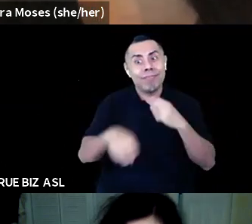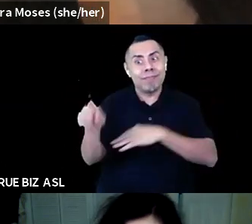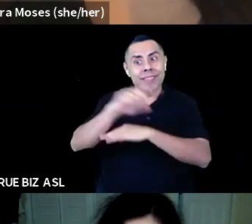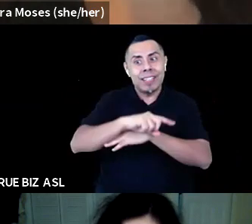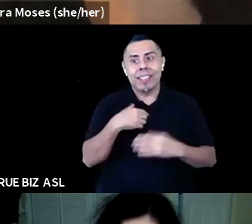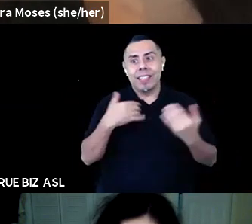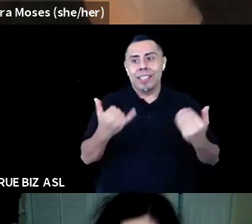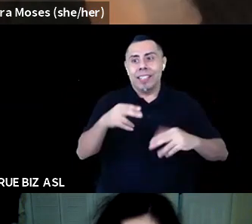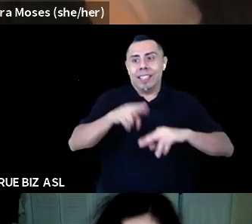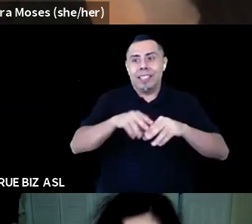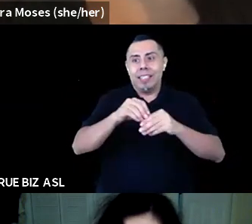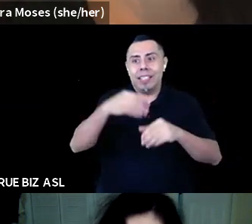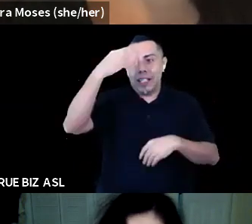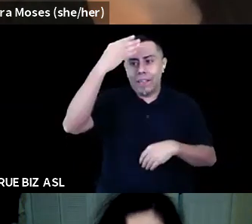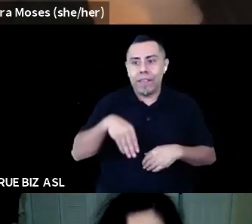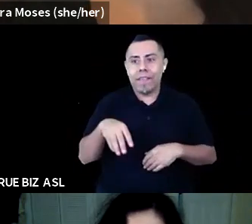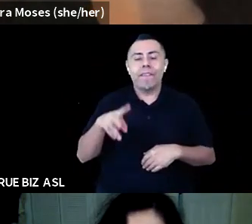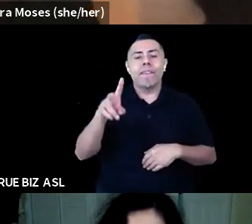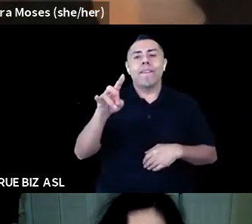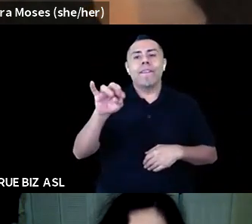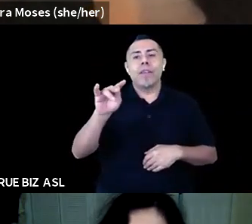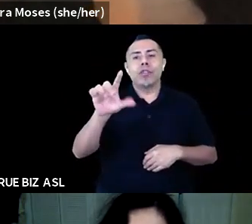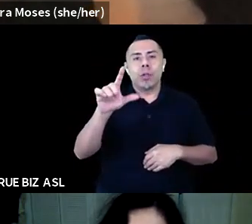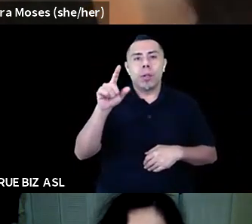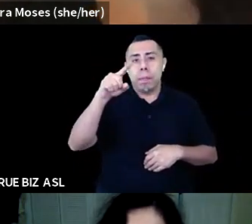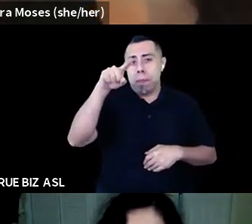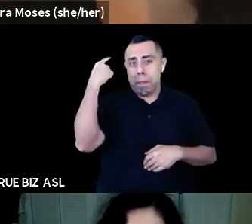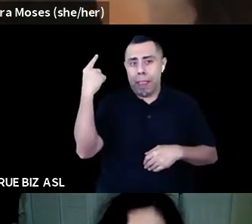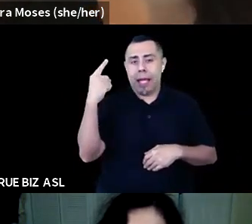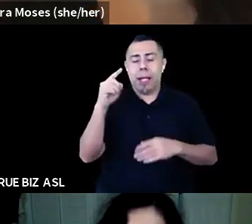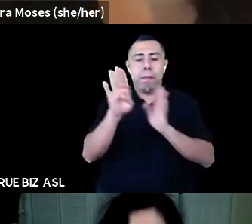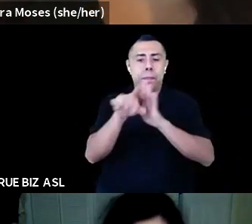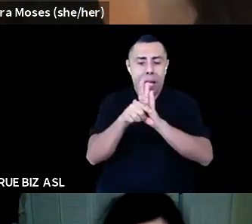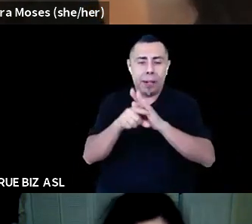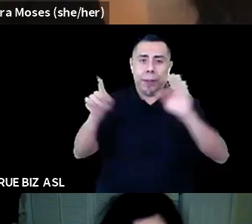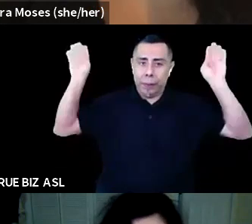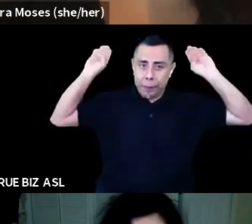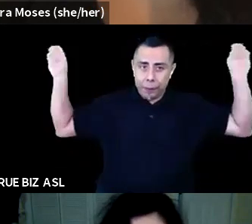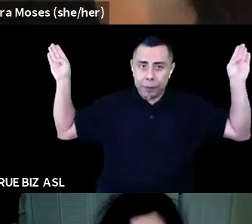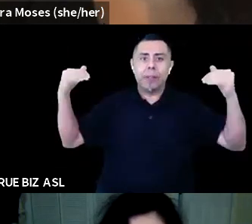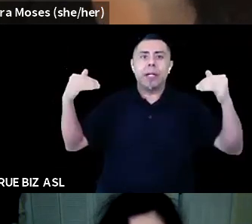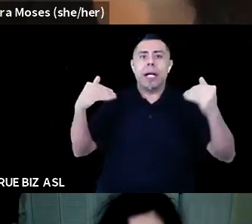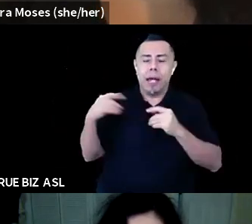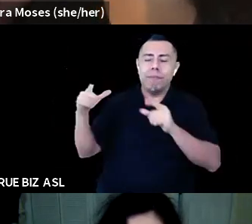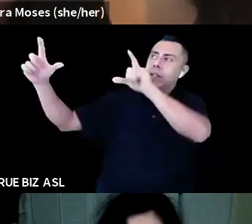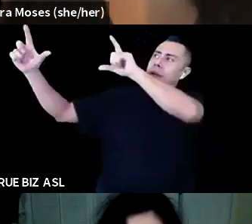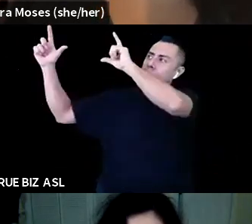background that is black and it has the Groundwater Arts logo. For those who may not be able to see